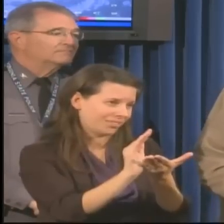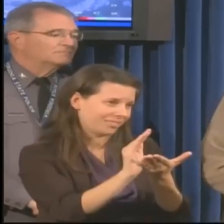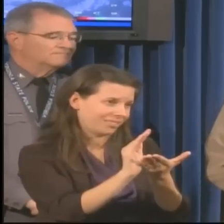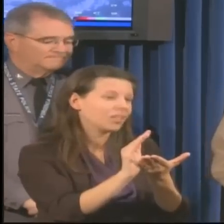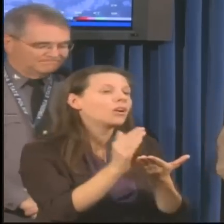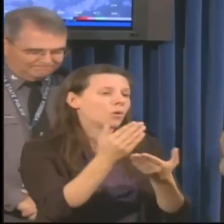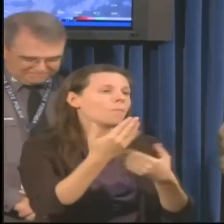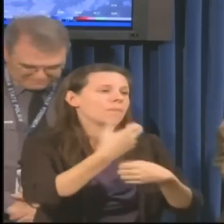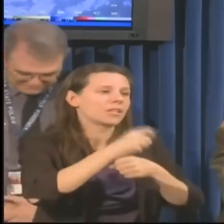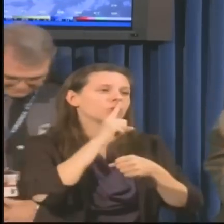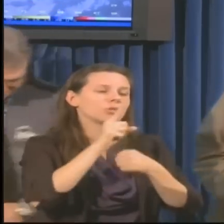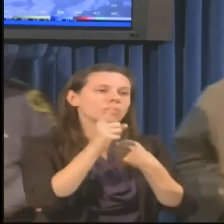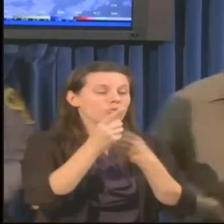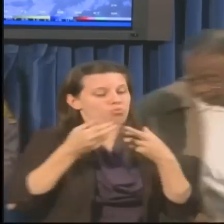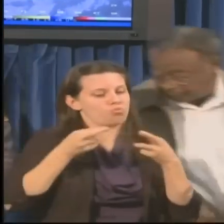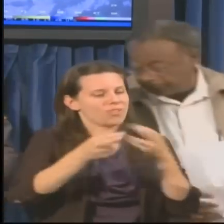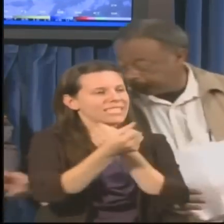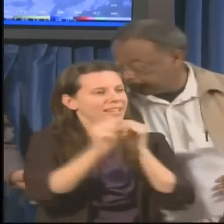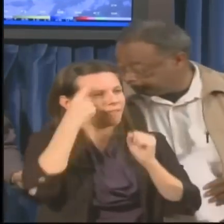Thank you very much.